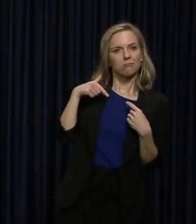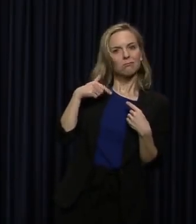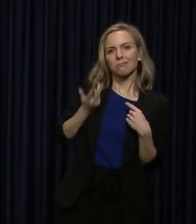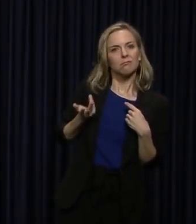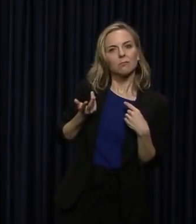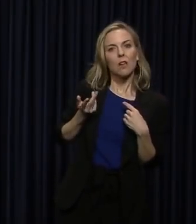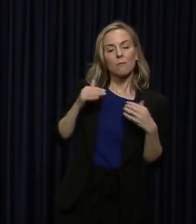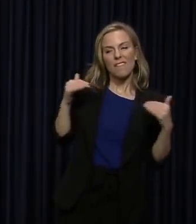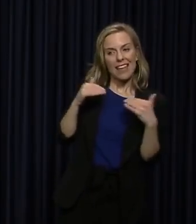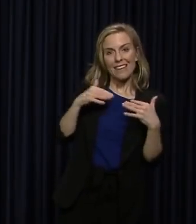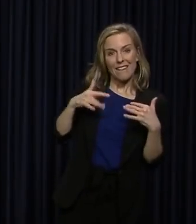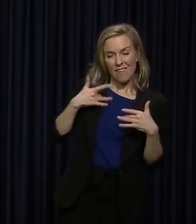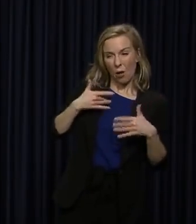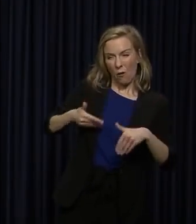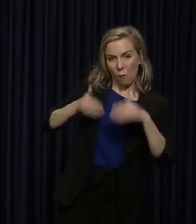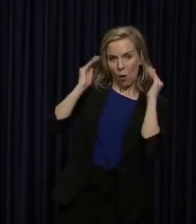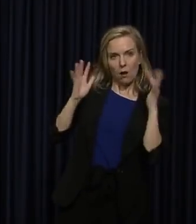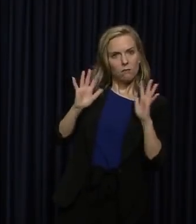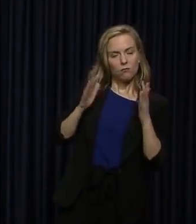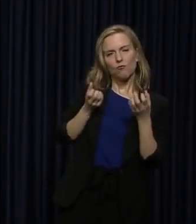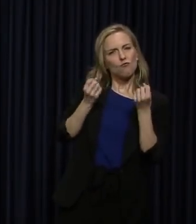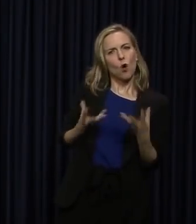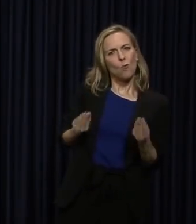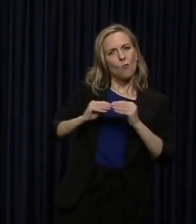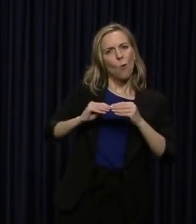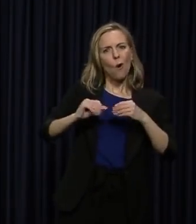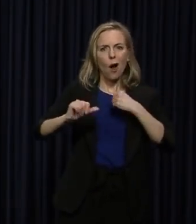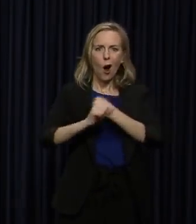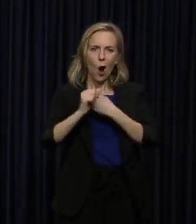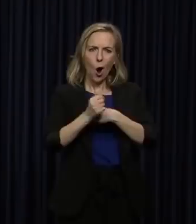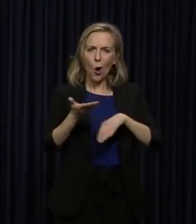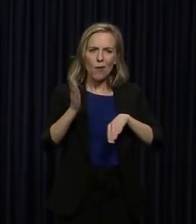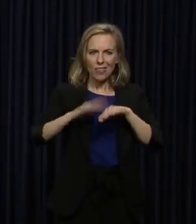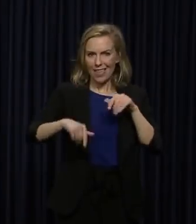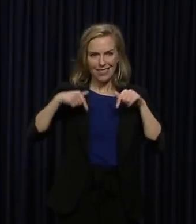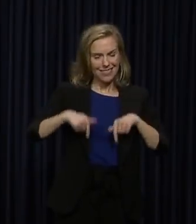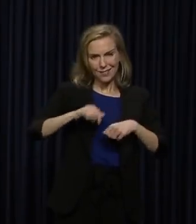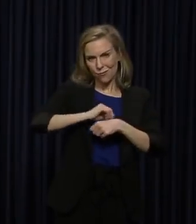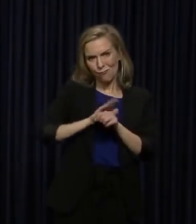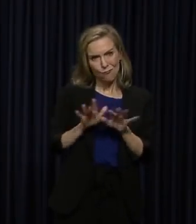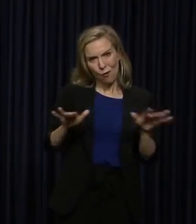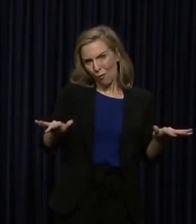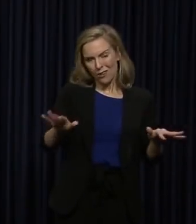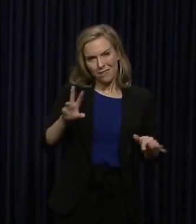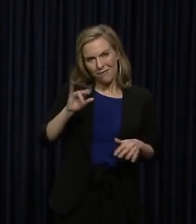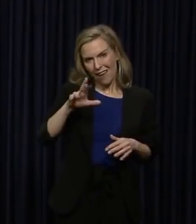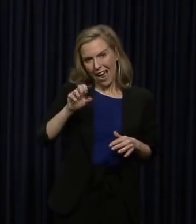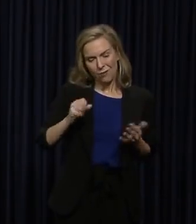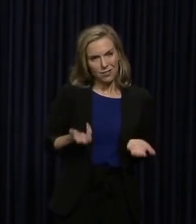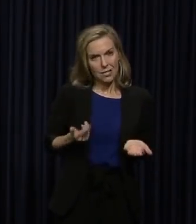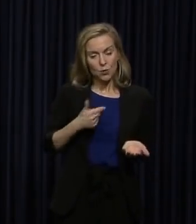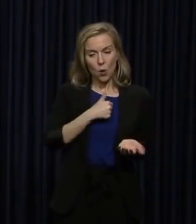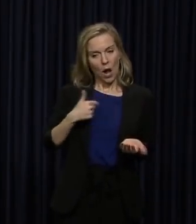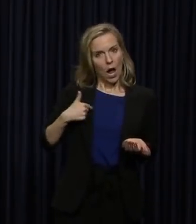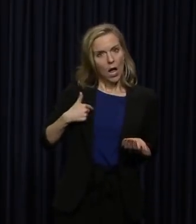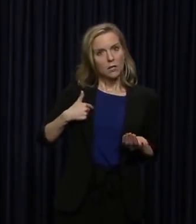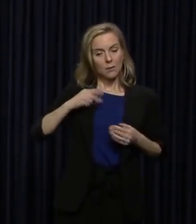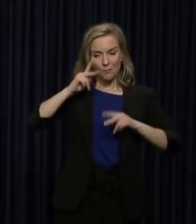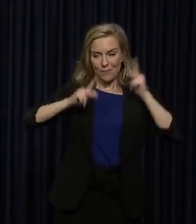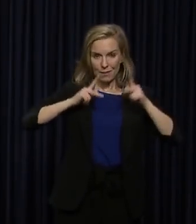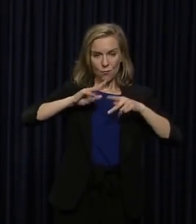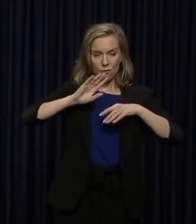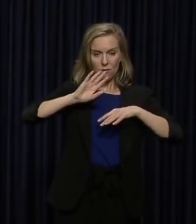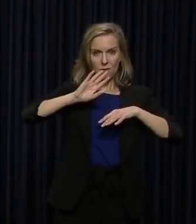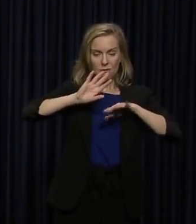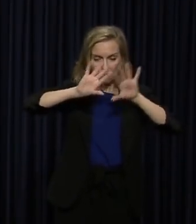it overwhelms you, will cause more harm to you than this coronavirus ever will. To us as a society,